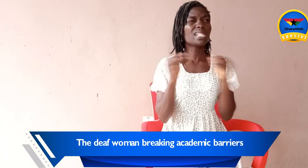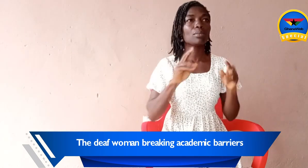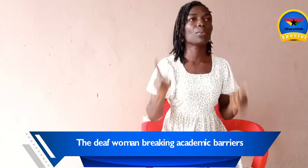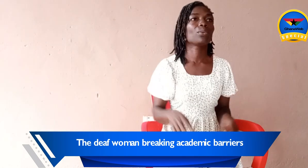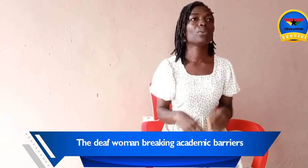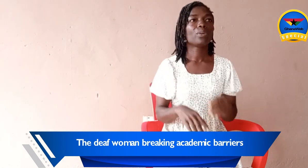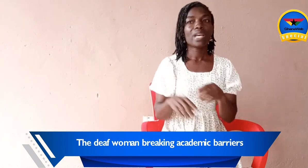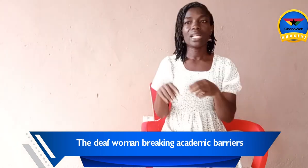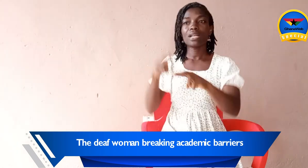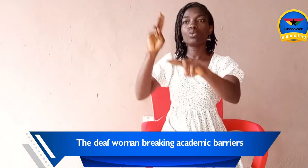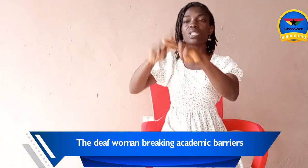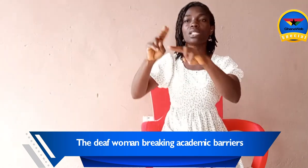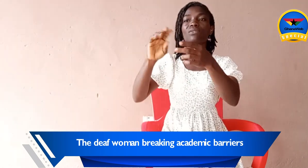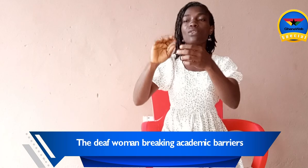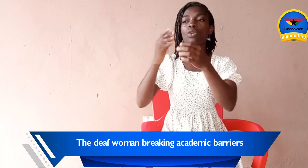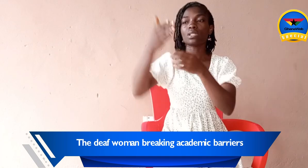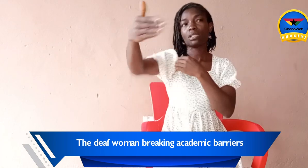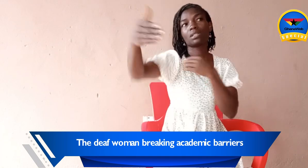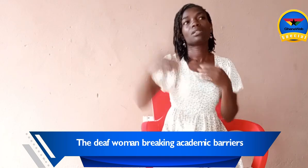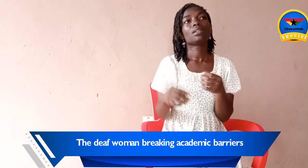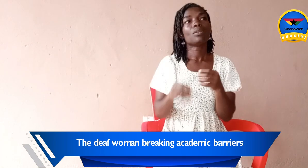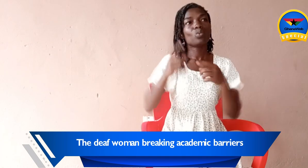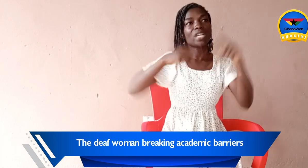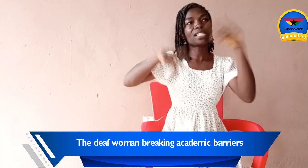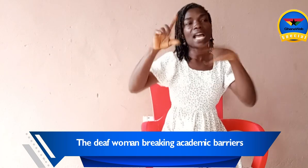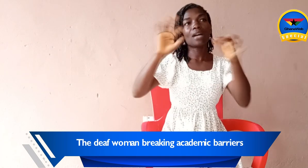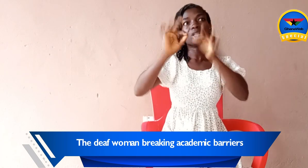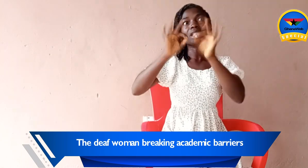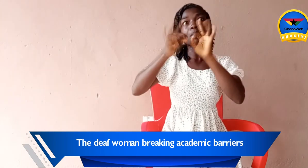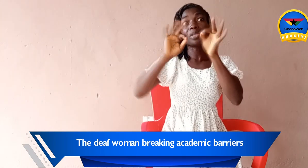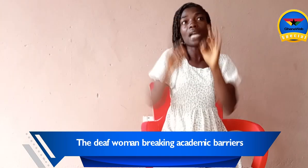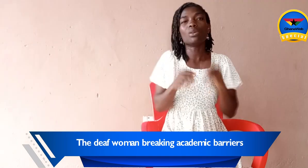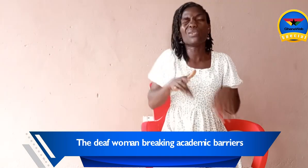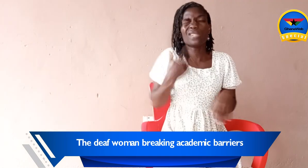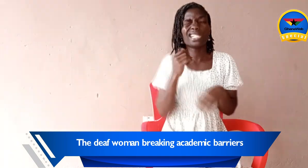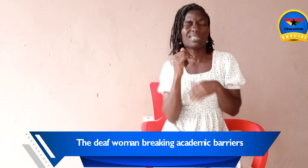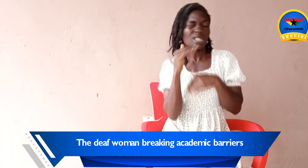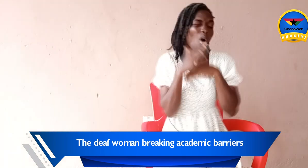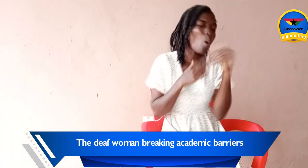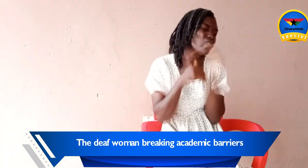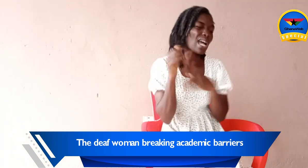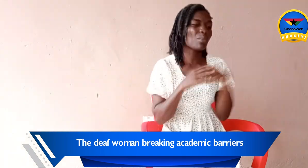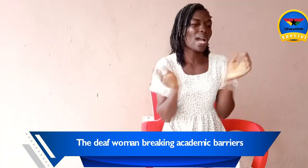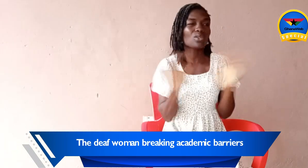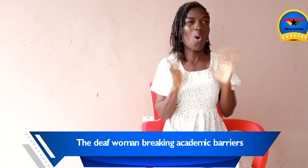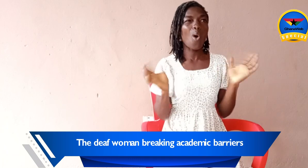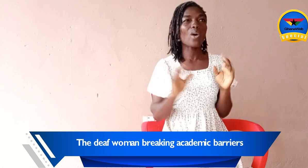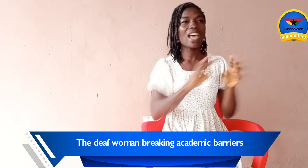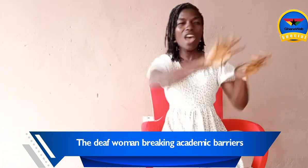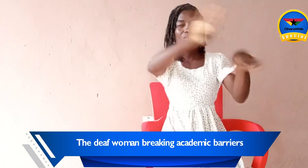walk. And then you sit in front with an asylum with an interpreter, was feeling uncomfortable at all. Everybody